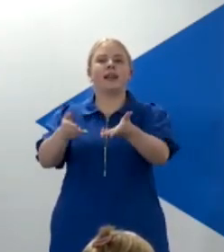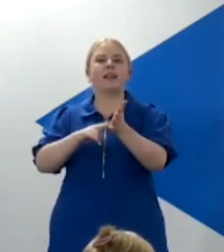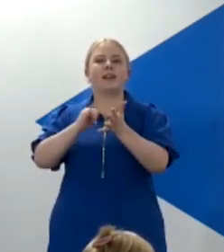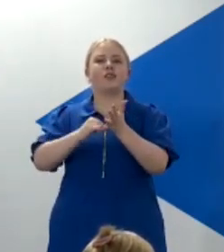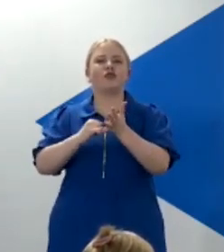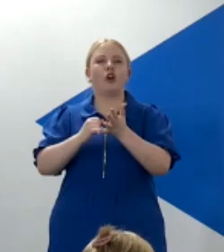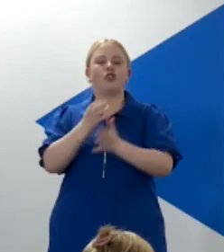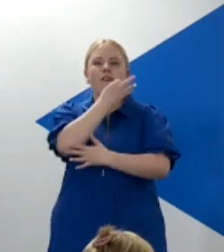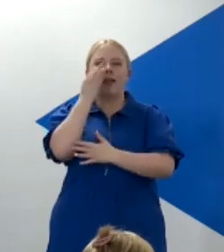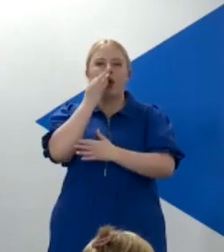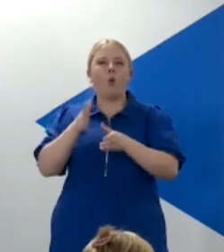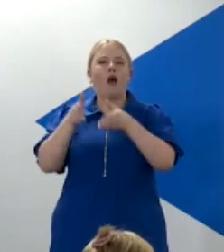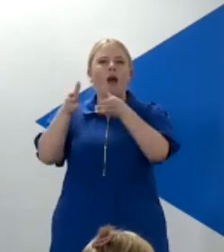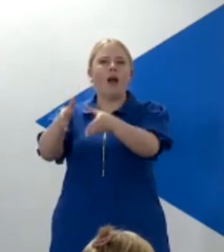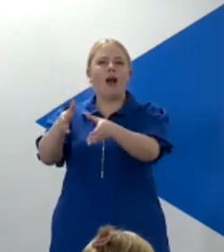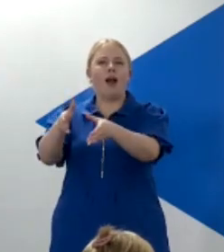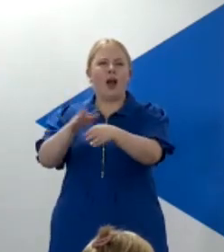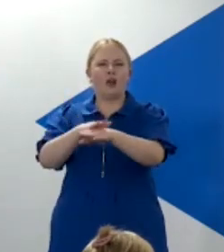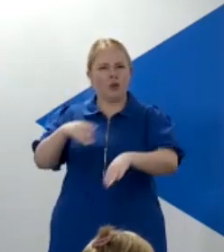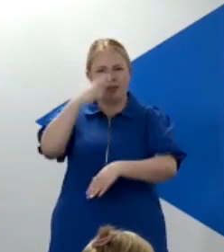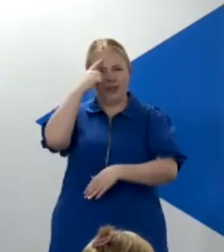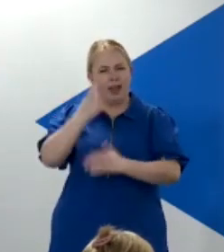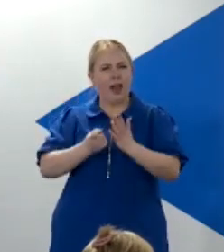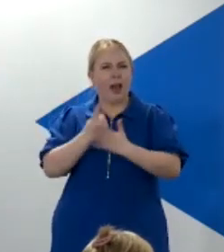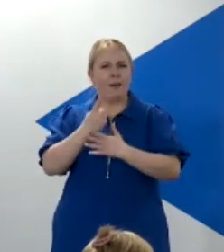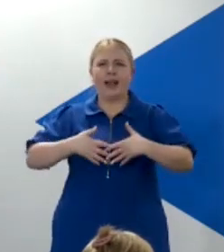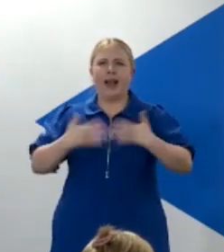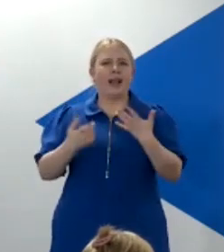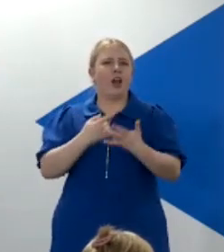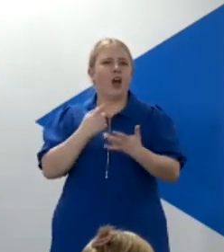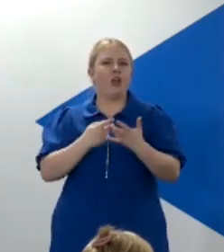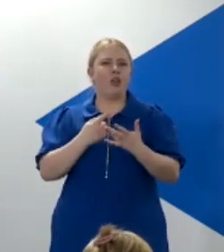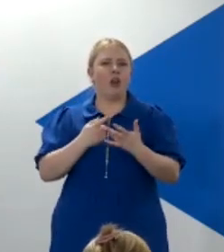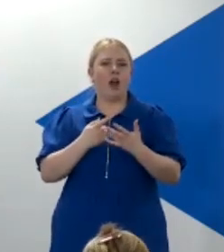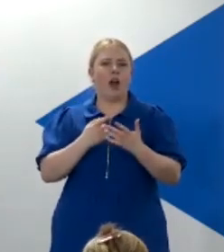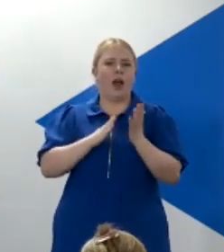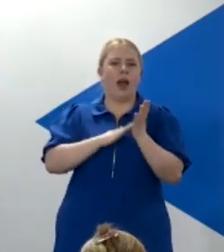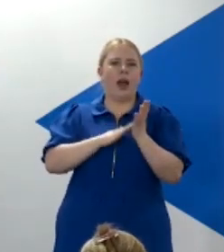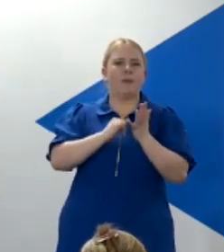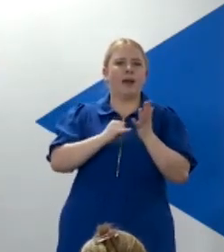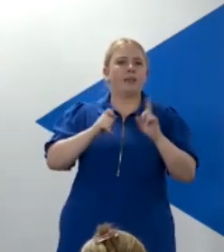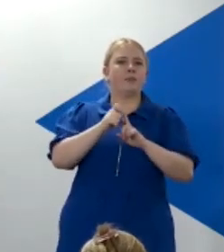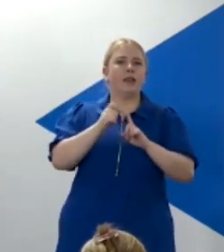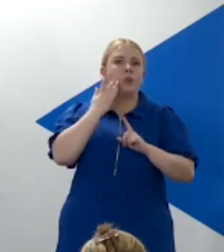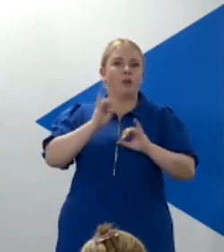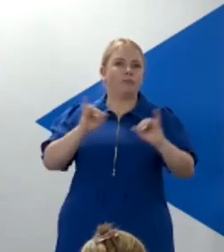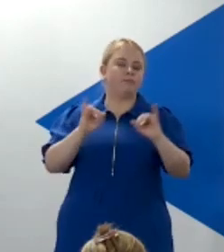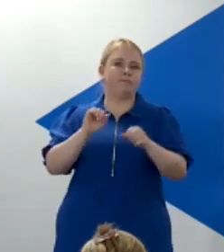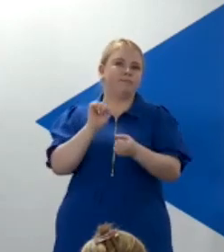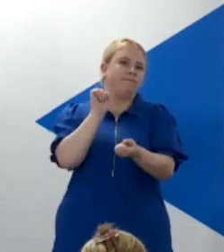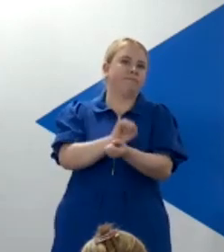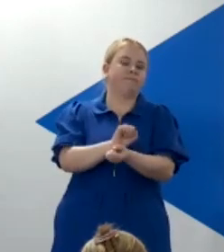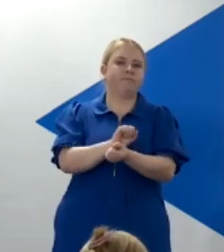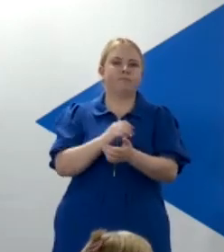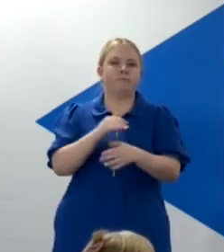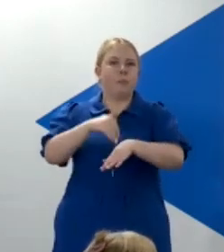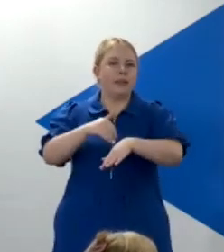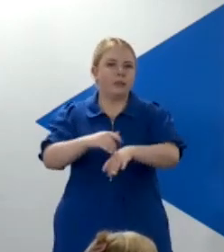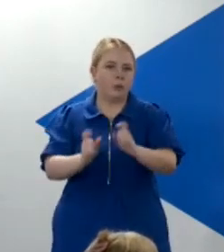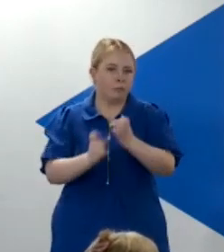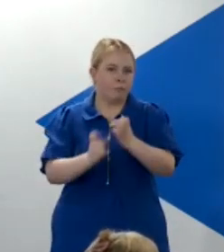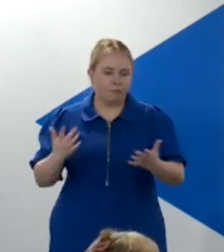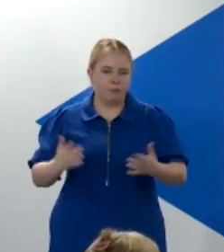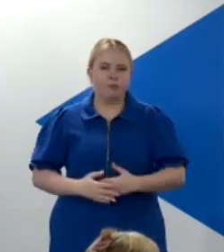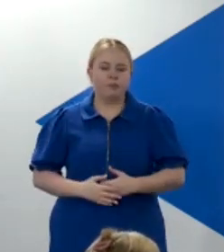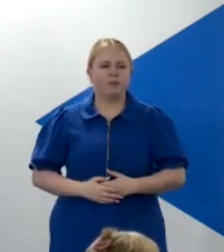don't believe that would be something that was afforded to any other backbench MSP when they found themselves in bother with the authorities. I guess that